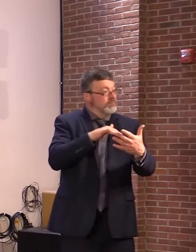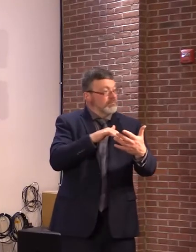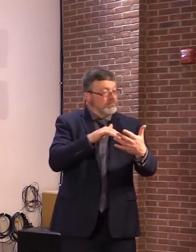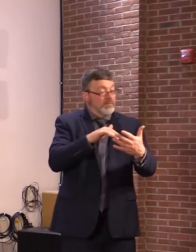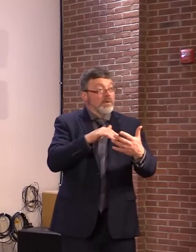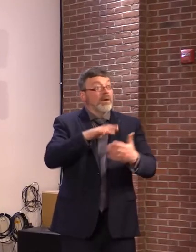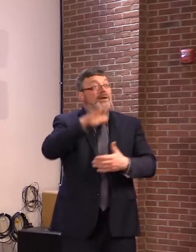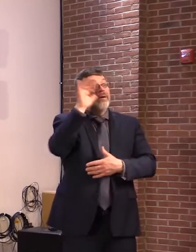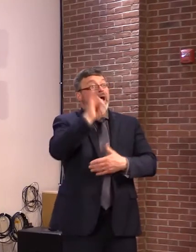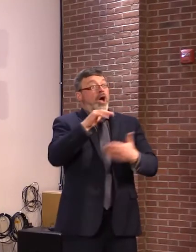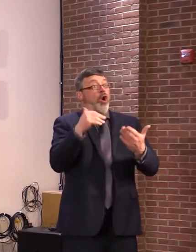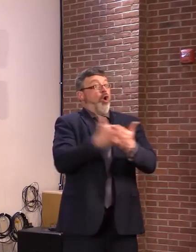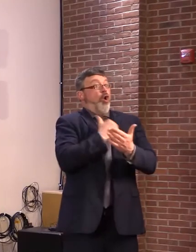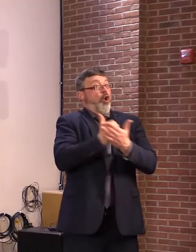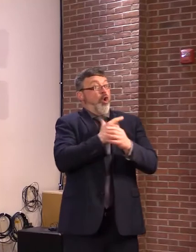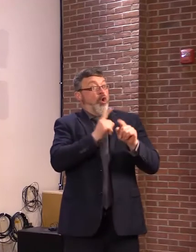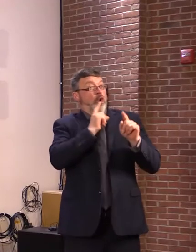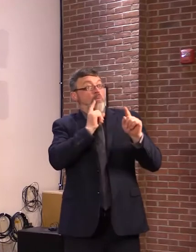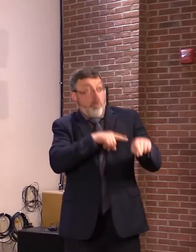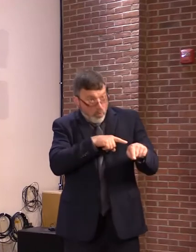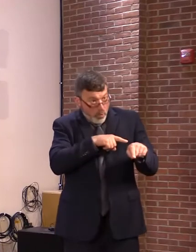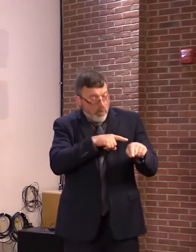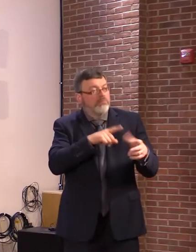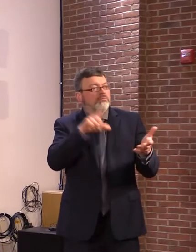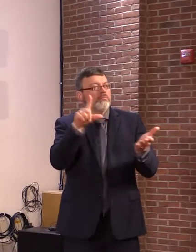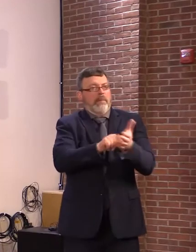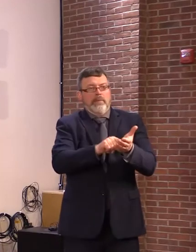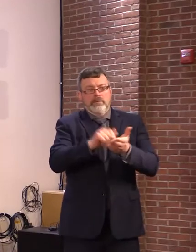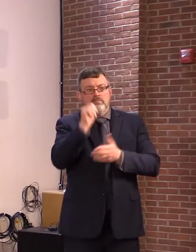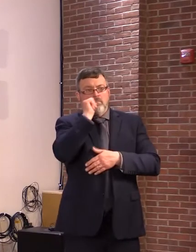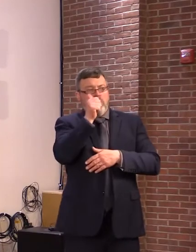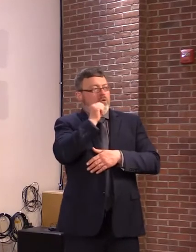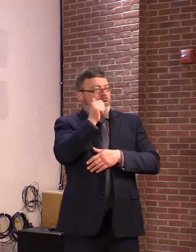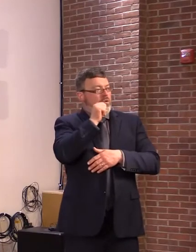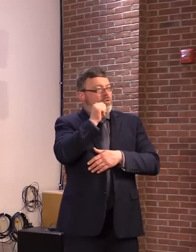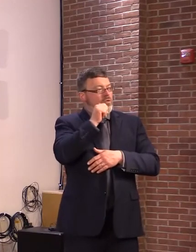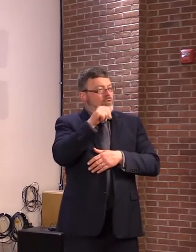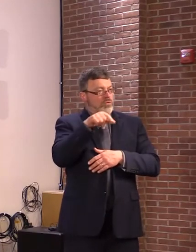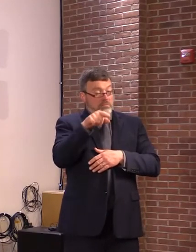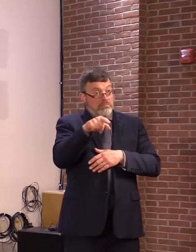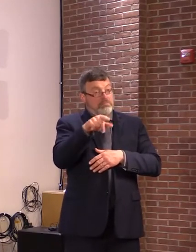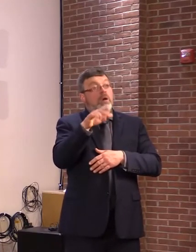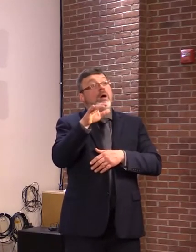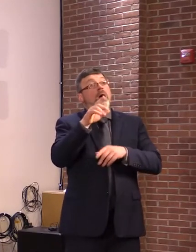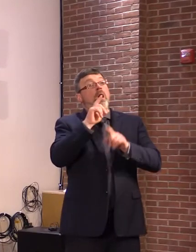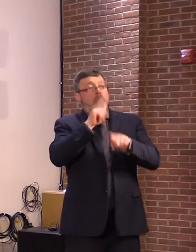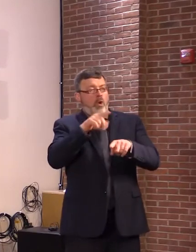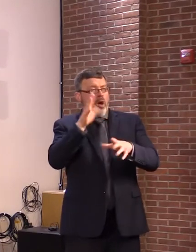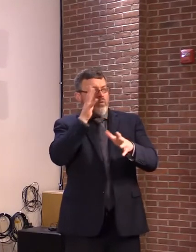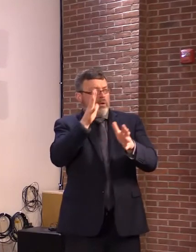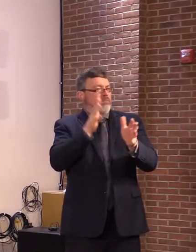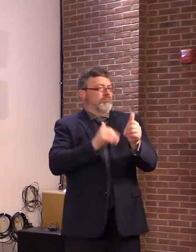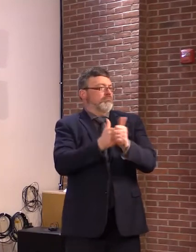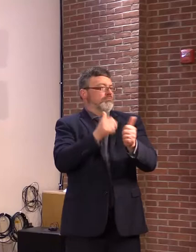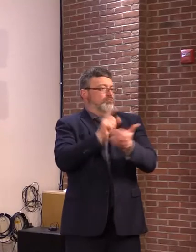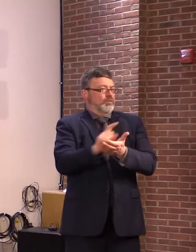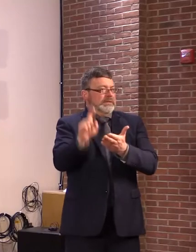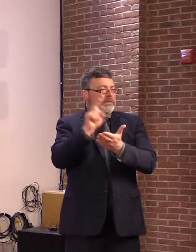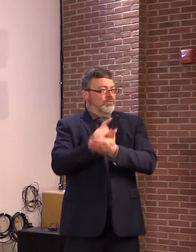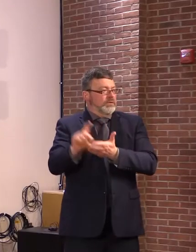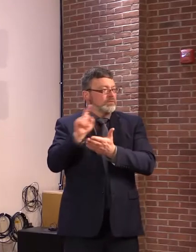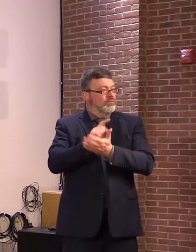It will help us to look at case trends, impact on hospitals, numbers of outbreaks, vaccination rates.